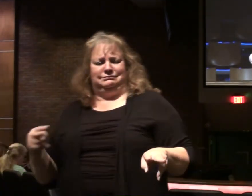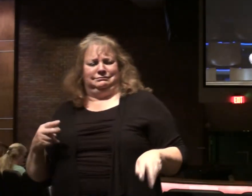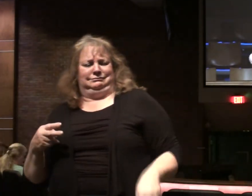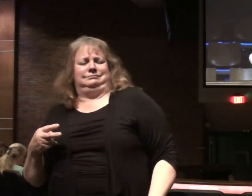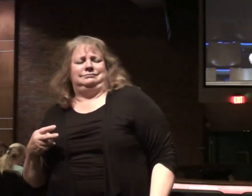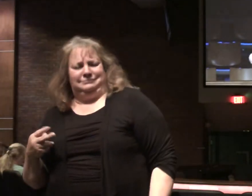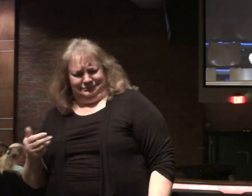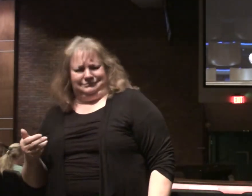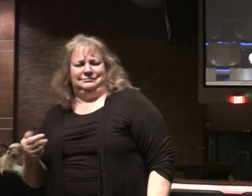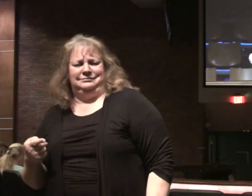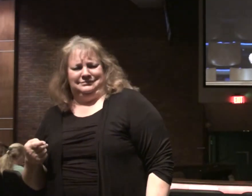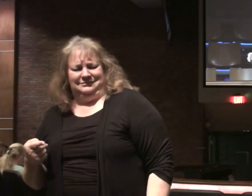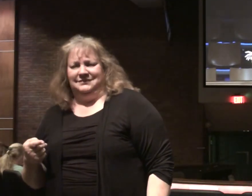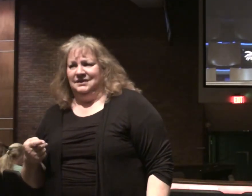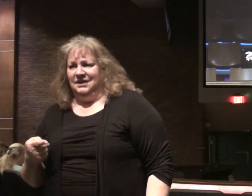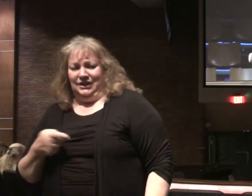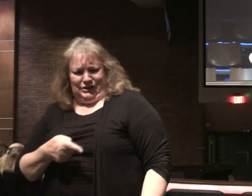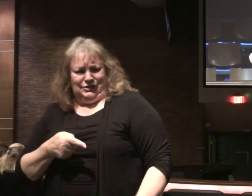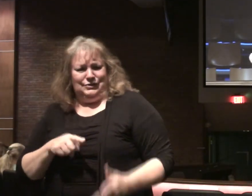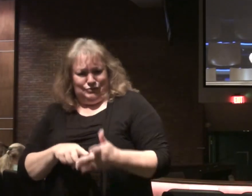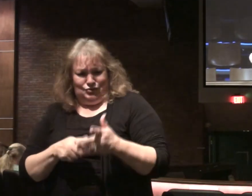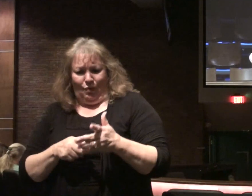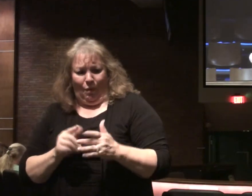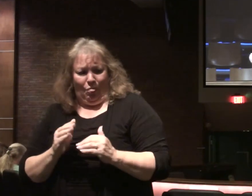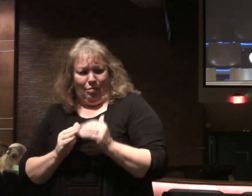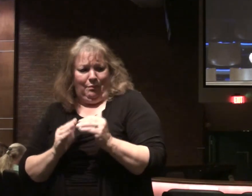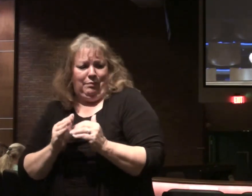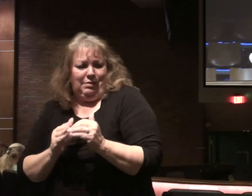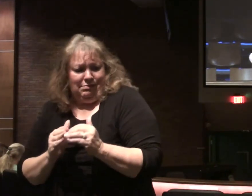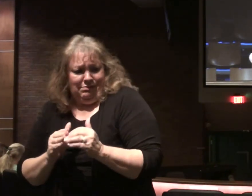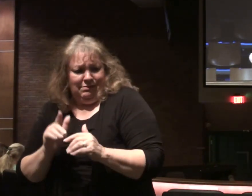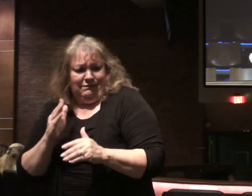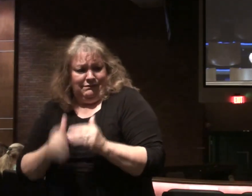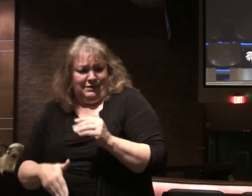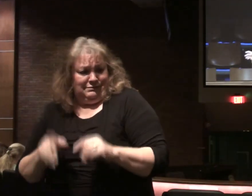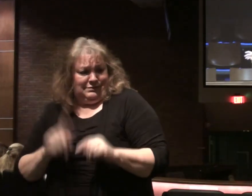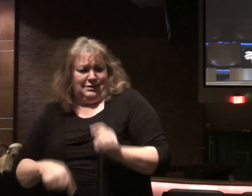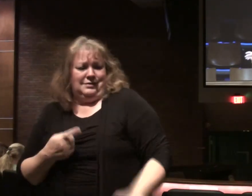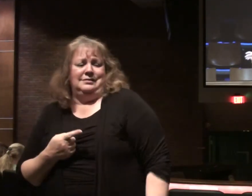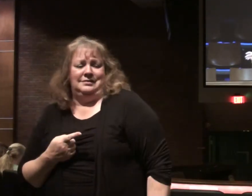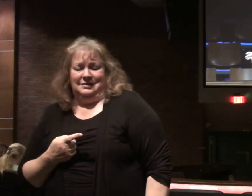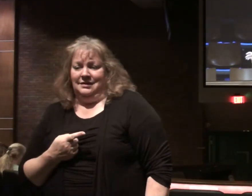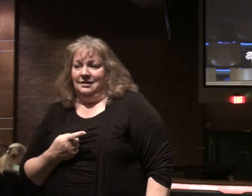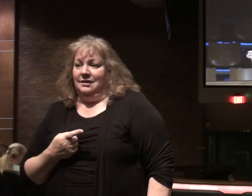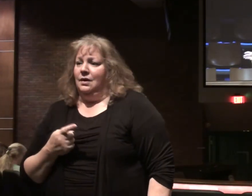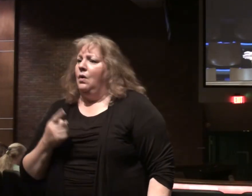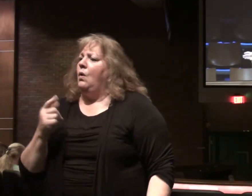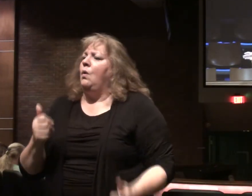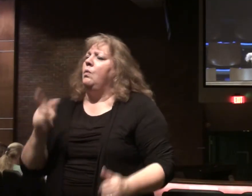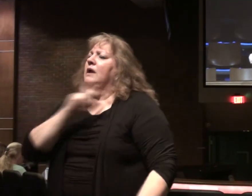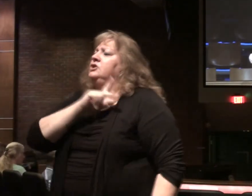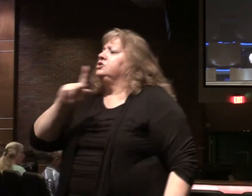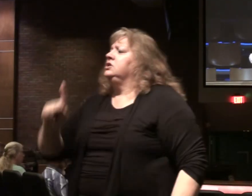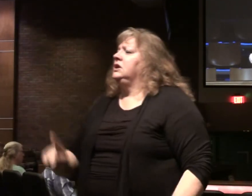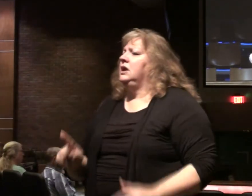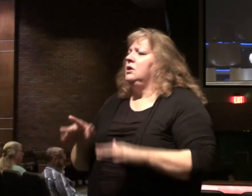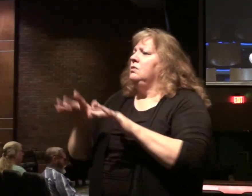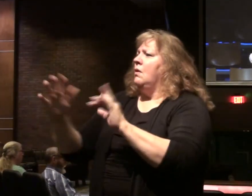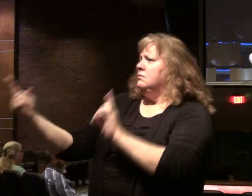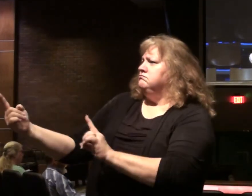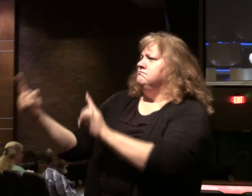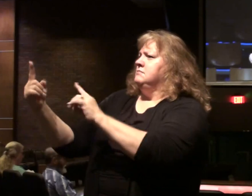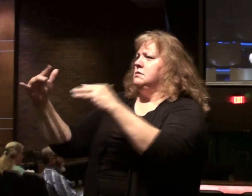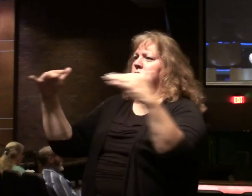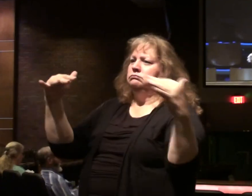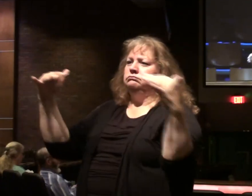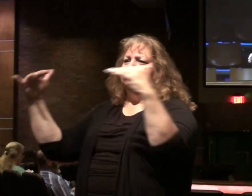ridicule him, saying, This man began to build but is unable to finish. For the king who has set out to meet another king in